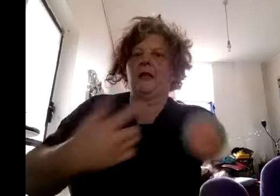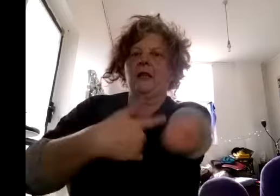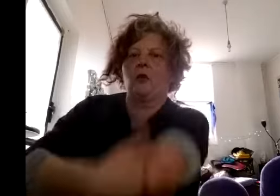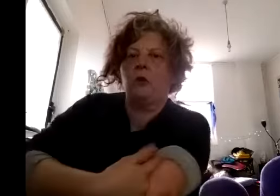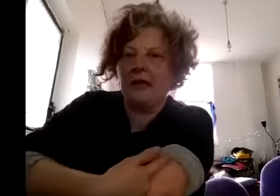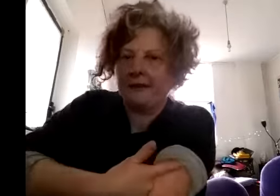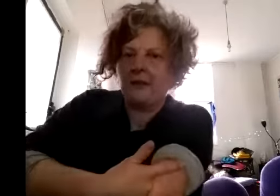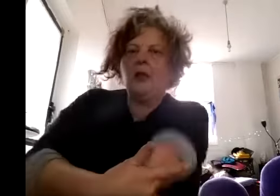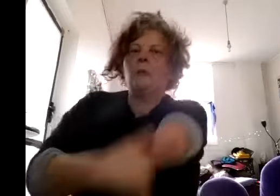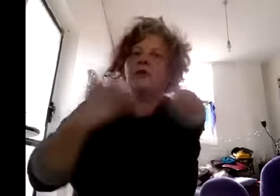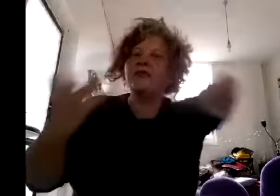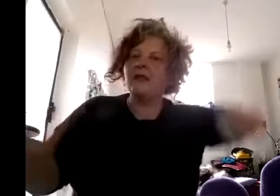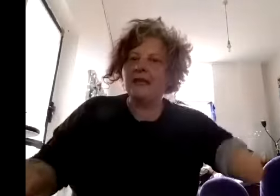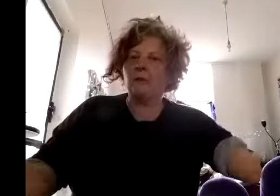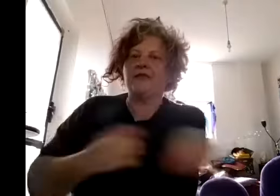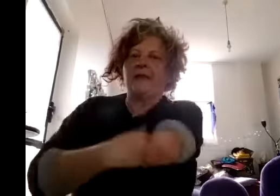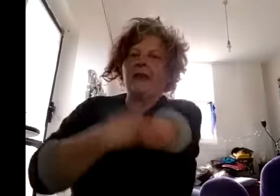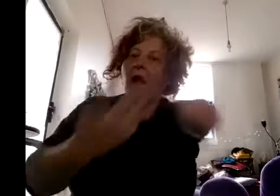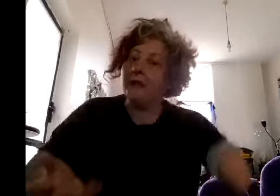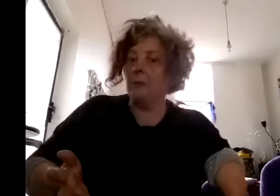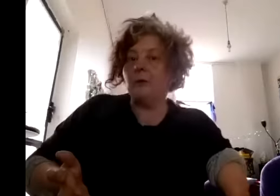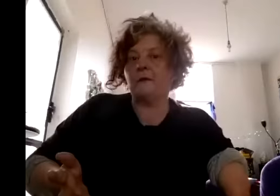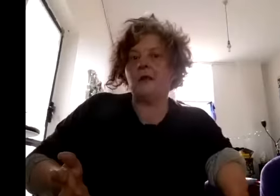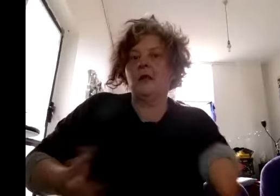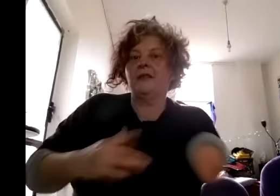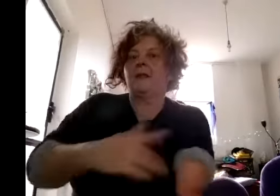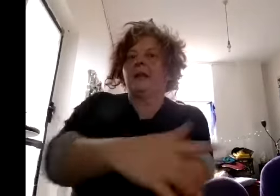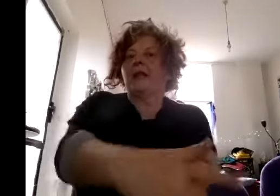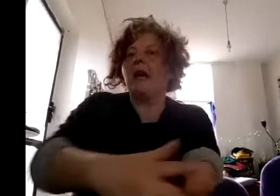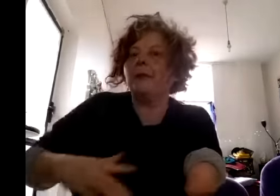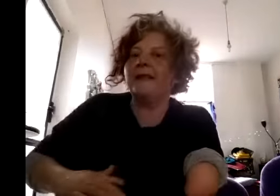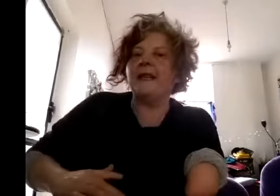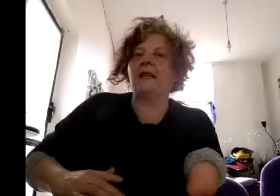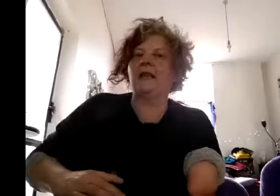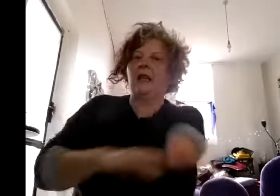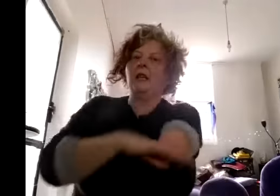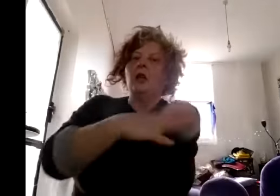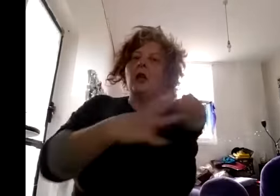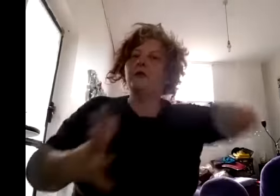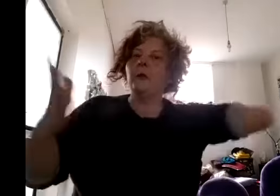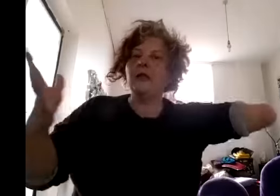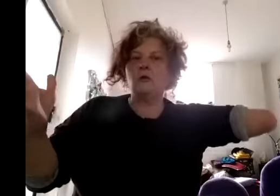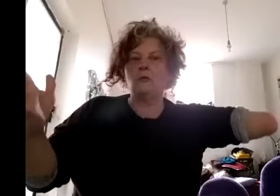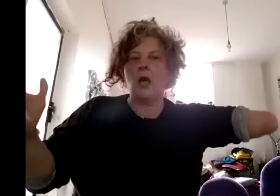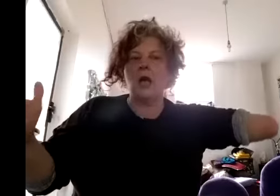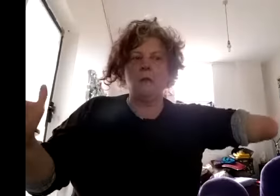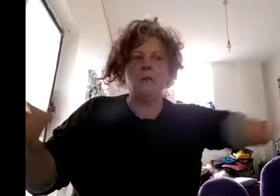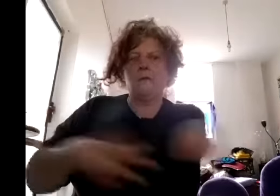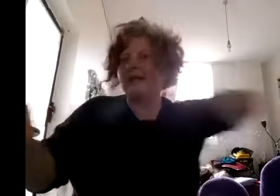and queerness yeah as we've said there are a number of disability companies down here doing um fantastic